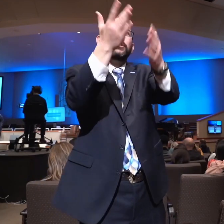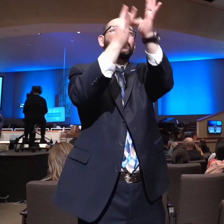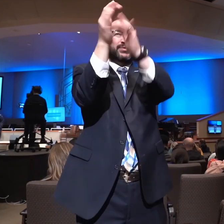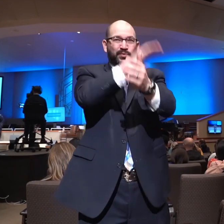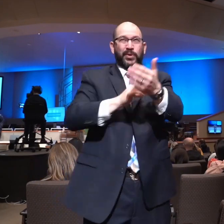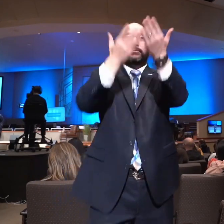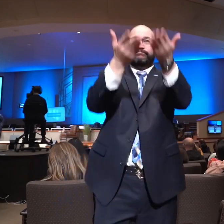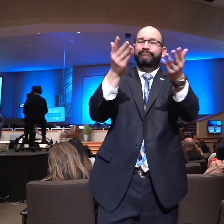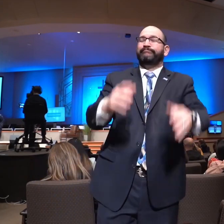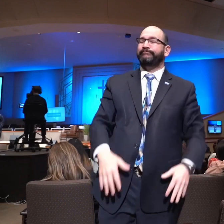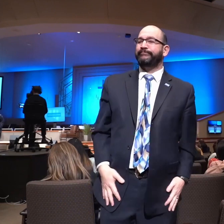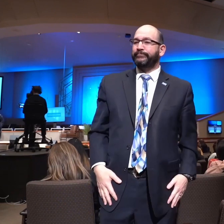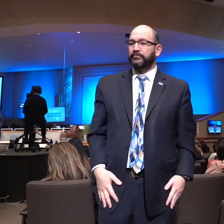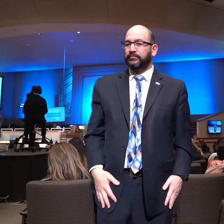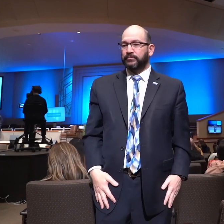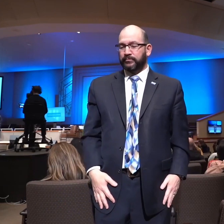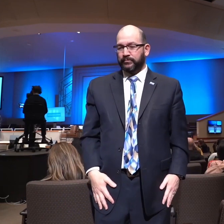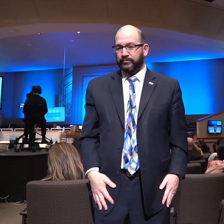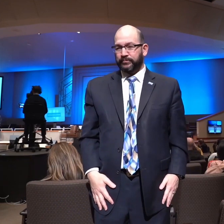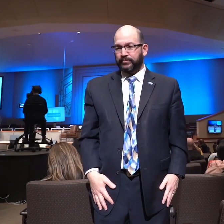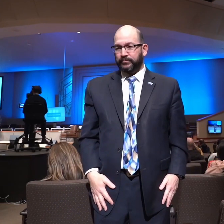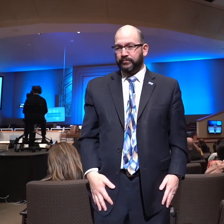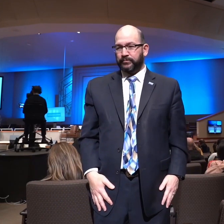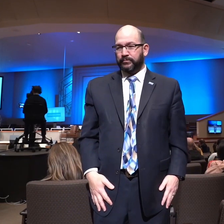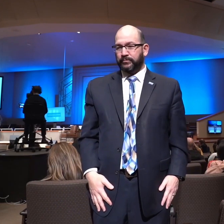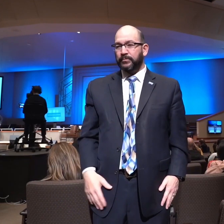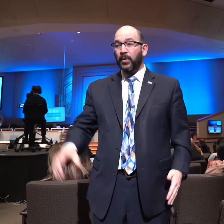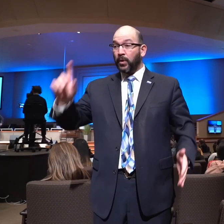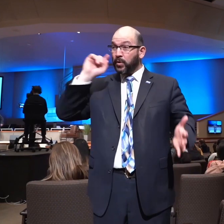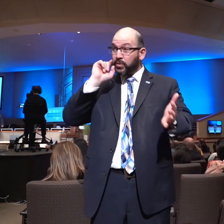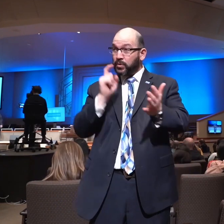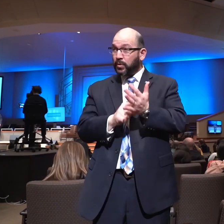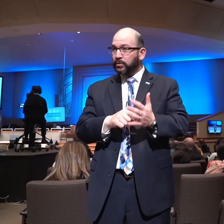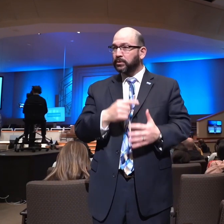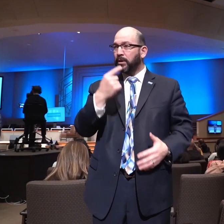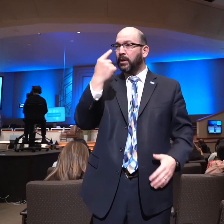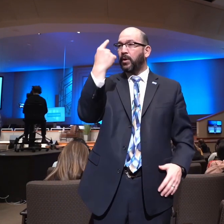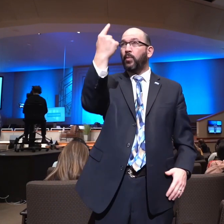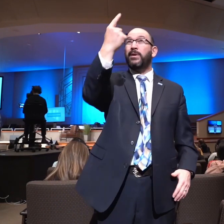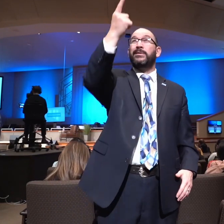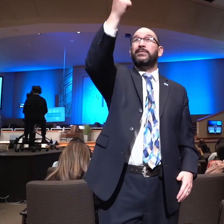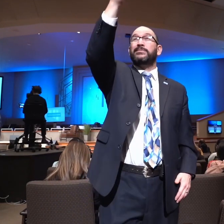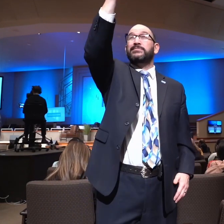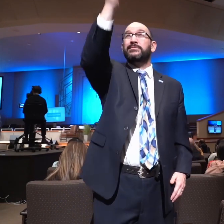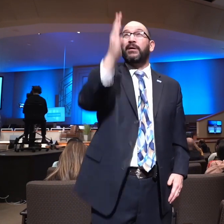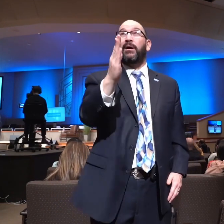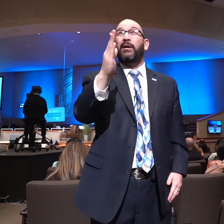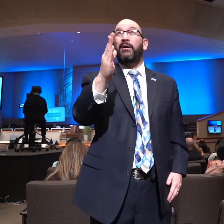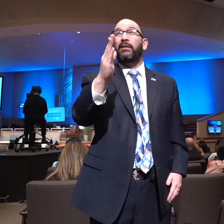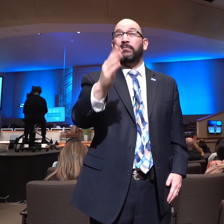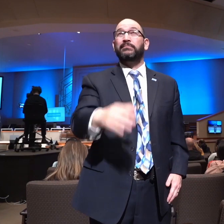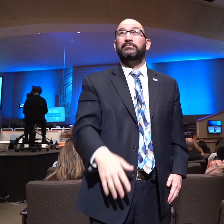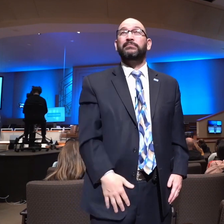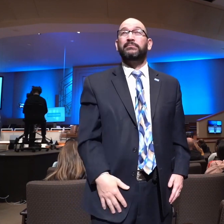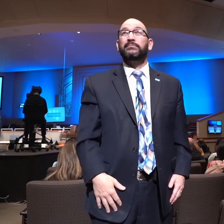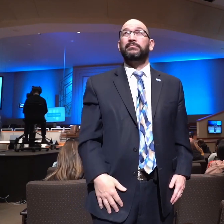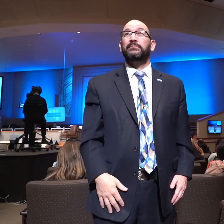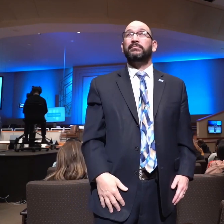verse 5, there is one God and one mediator between God and men. We learn that Christ here in the scripture is God